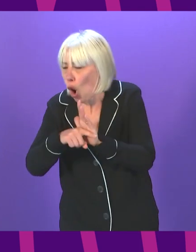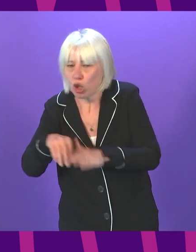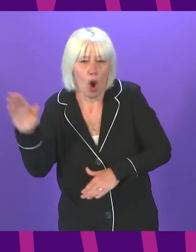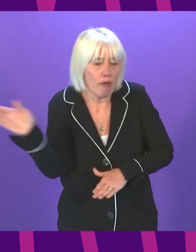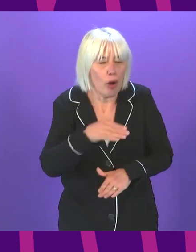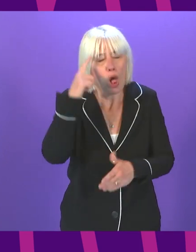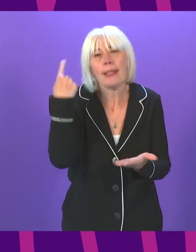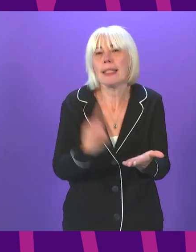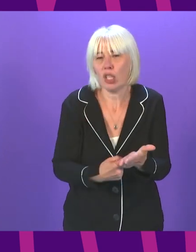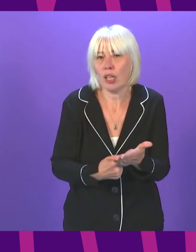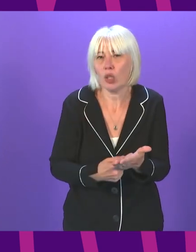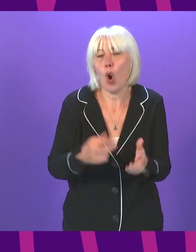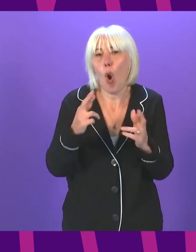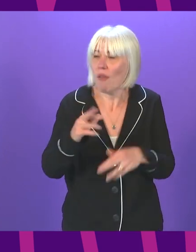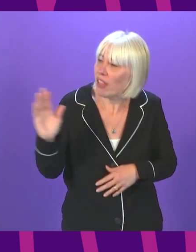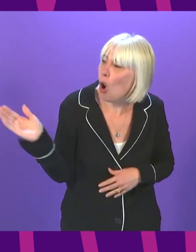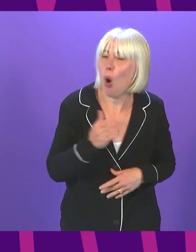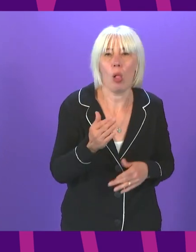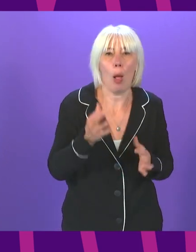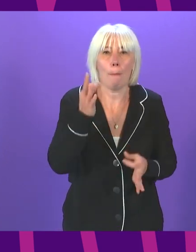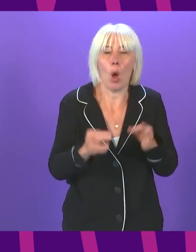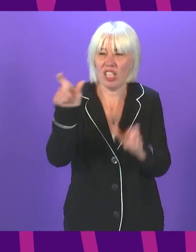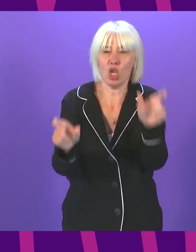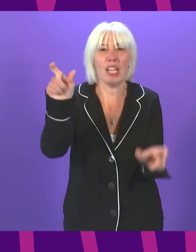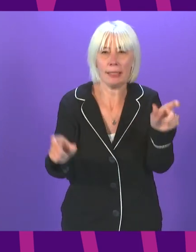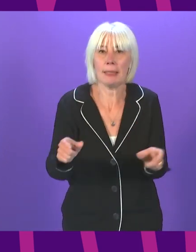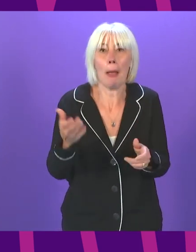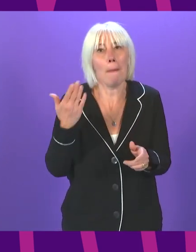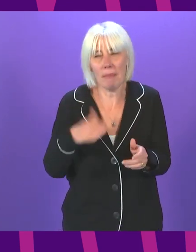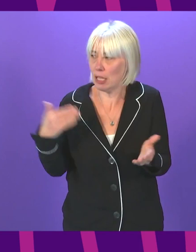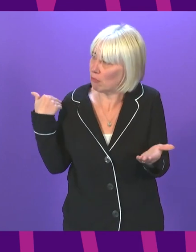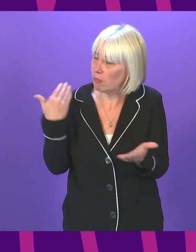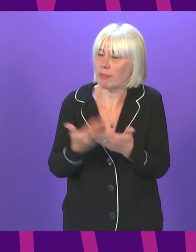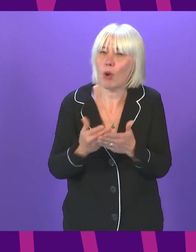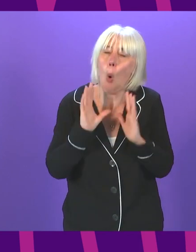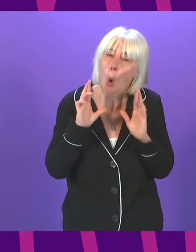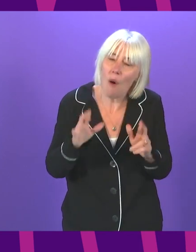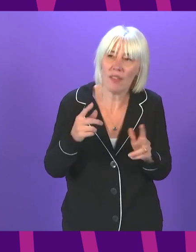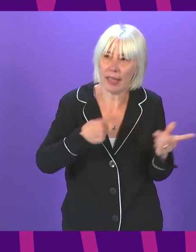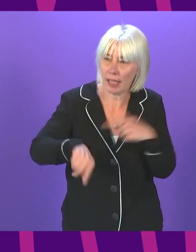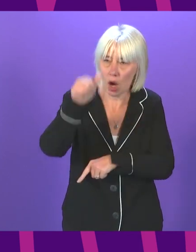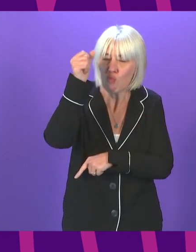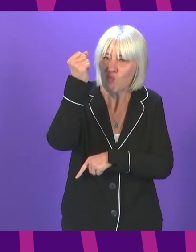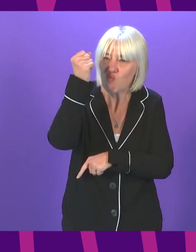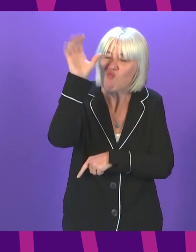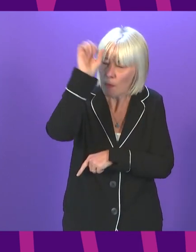decision. And I hope all politicians will continue, as most have done throughout this, to engage with that in detail and in substance.